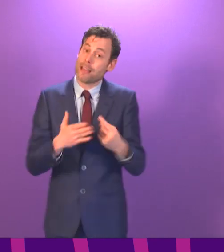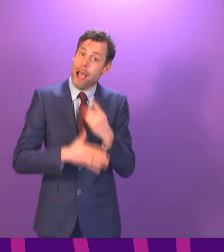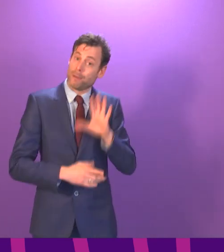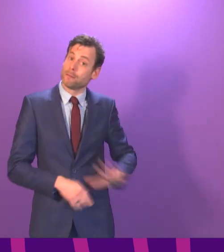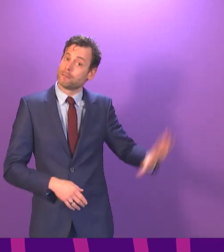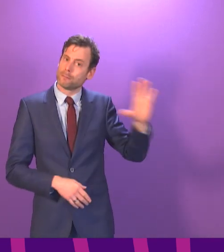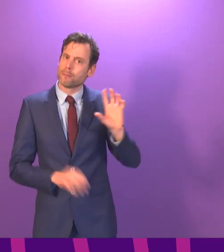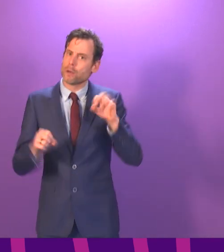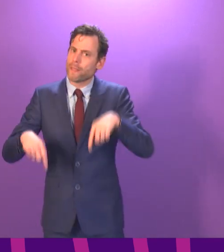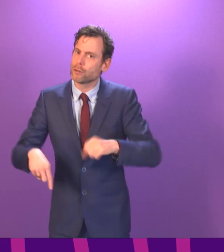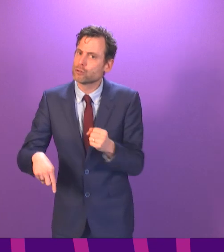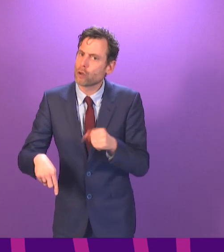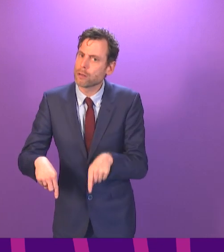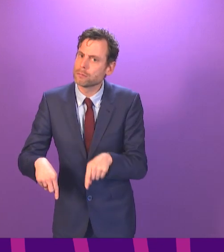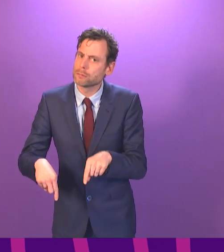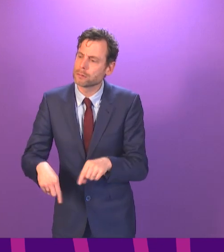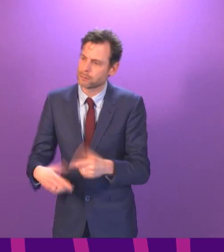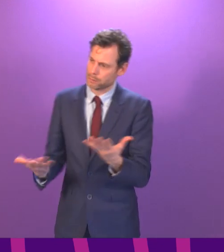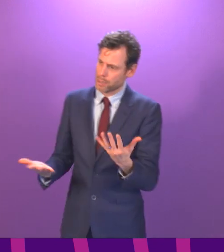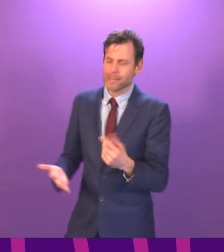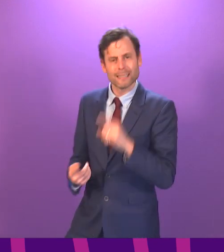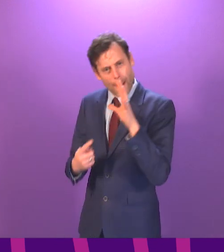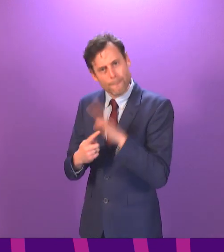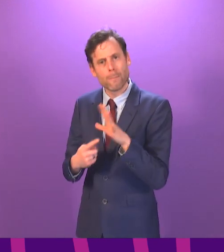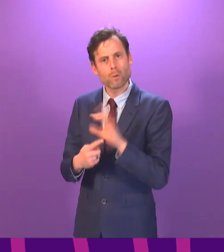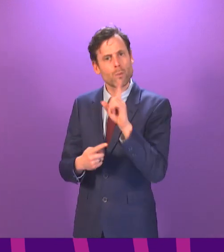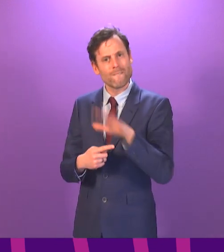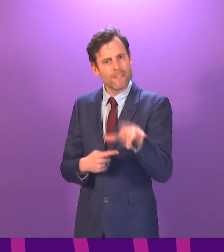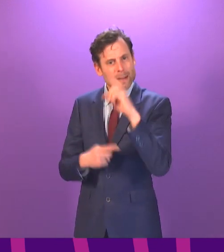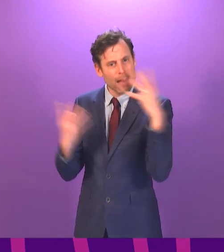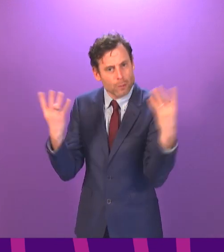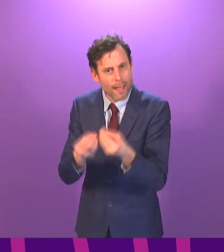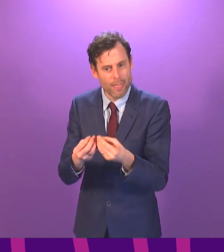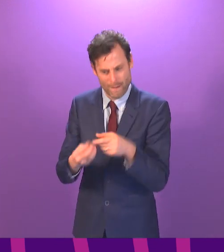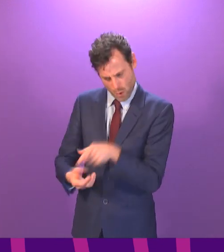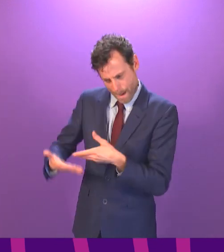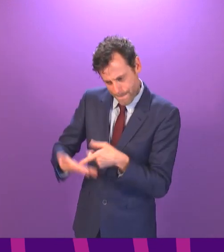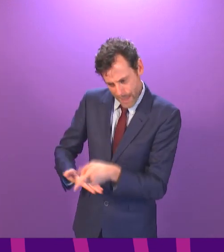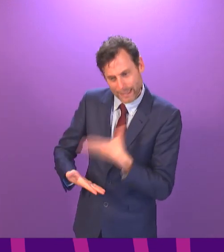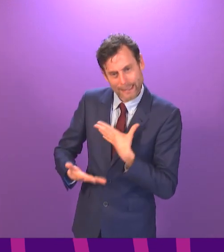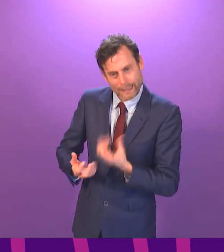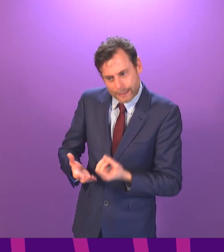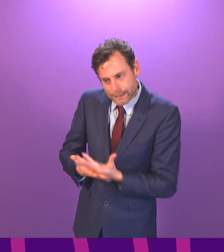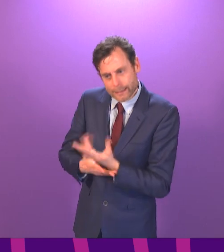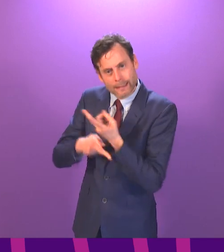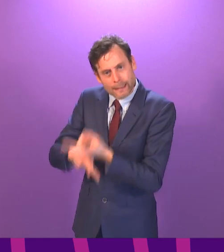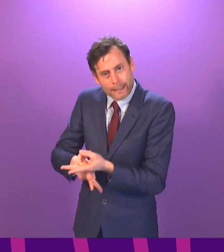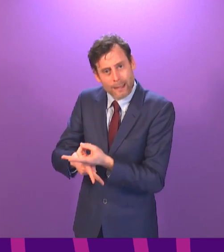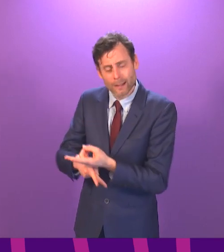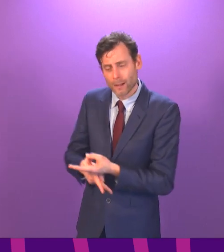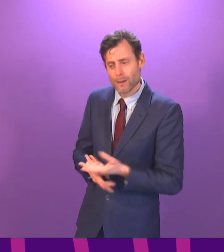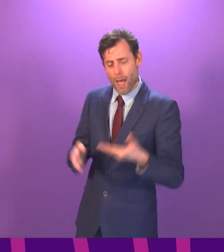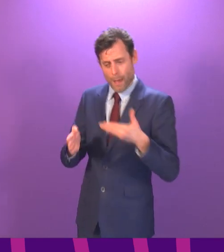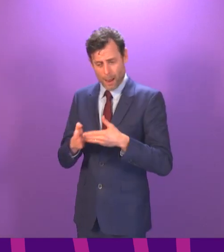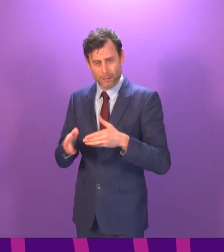for the wellbeing and the development of young babies. And with the possibility of several more months of lockdown still ahead of them, we just need to